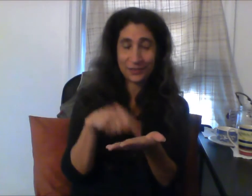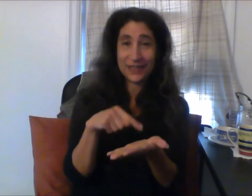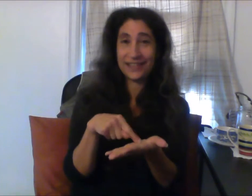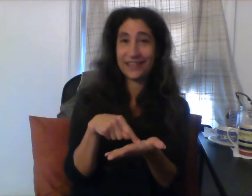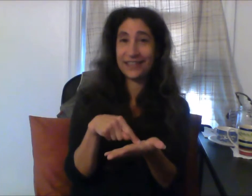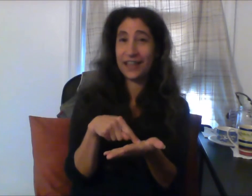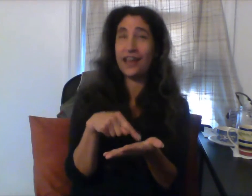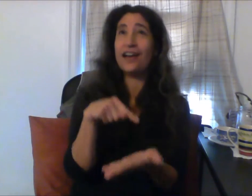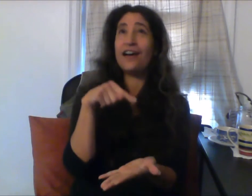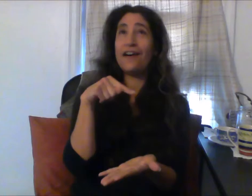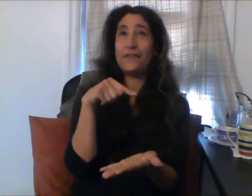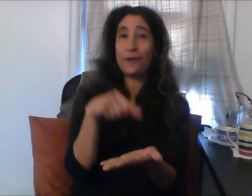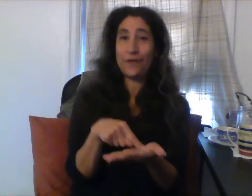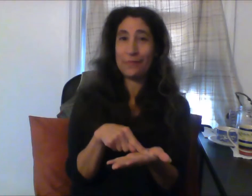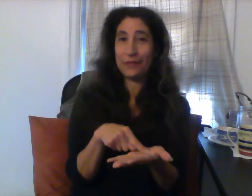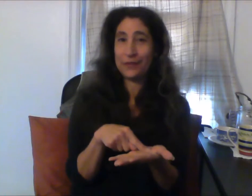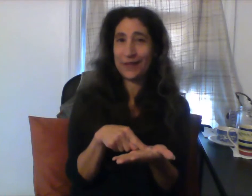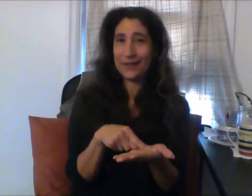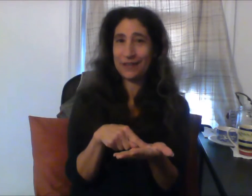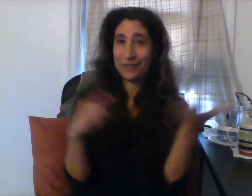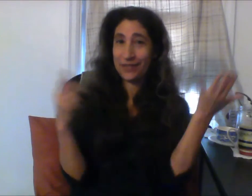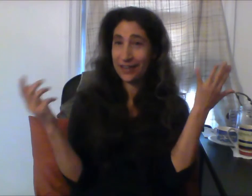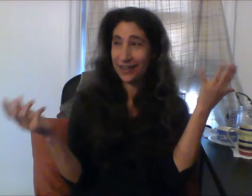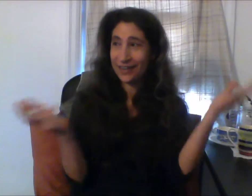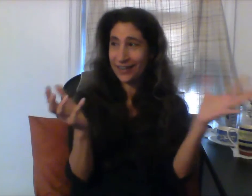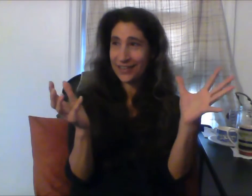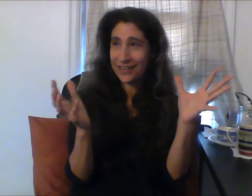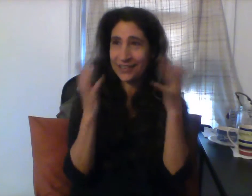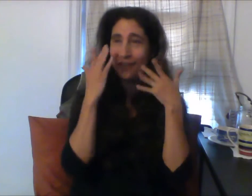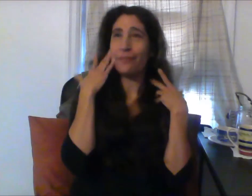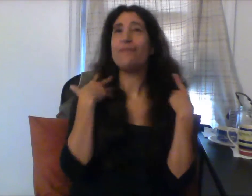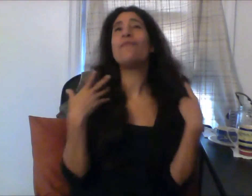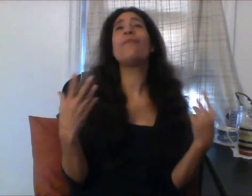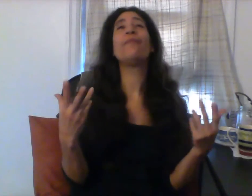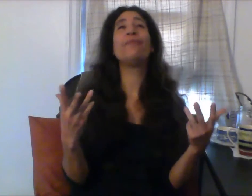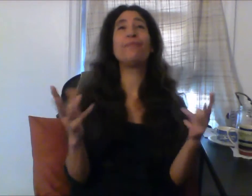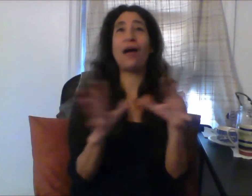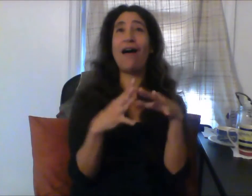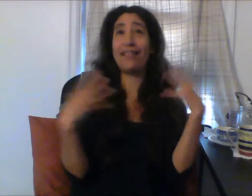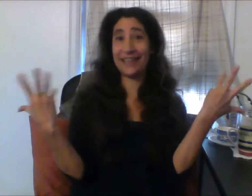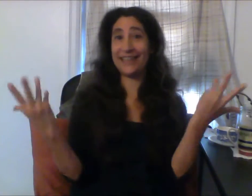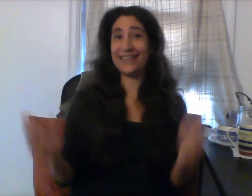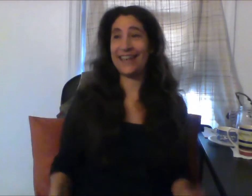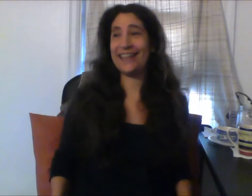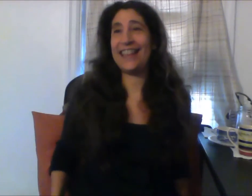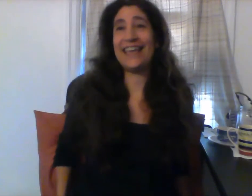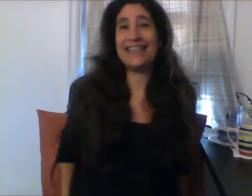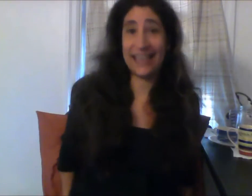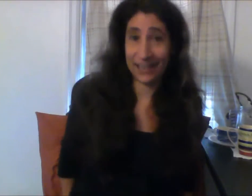the 26th of November of 2015 and it is a holiday today, Thanksgiving.